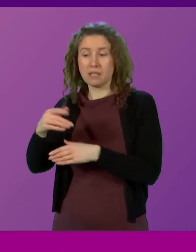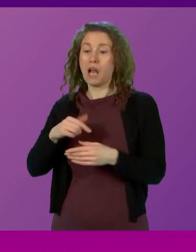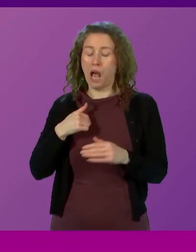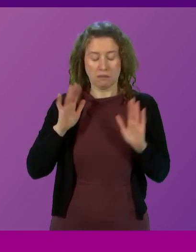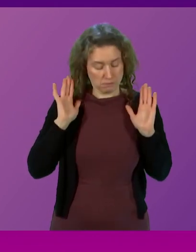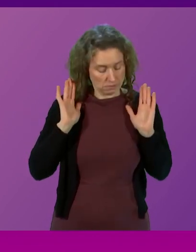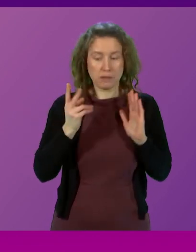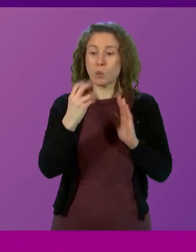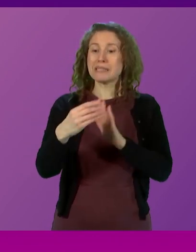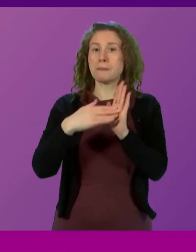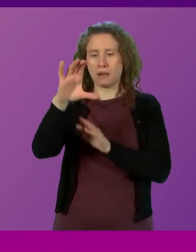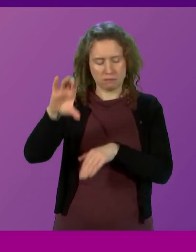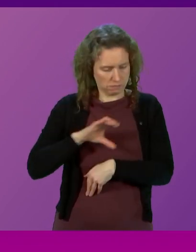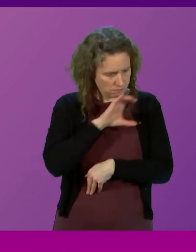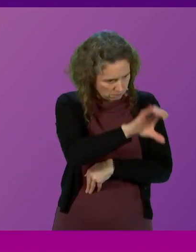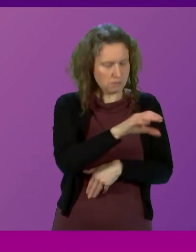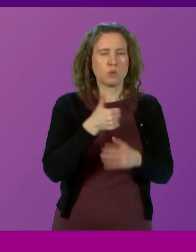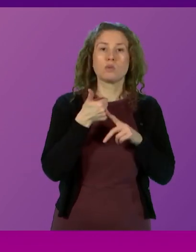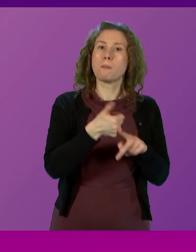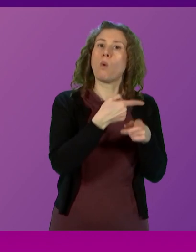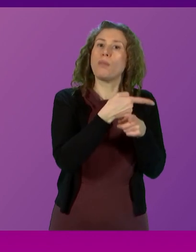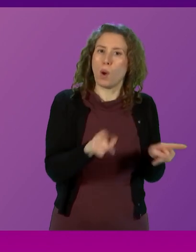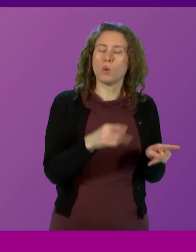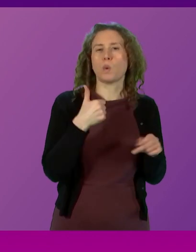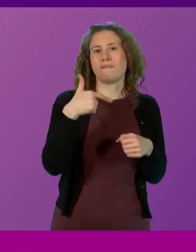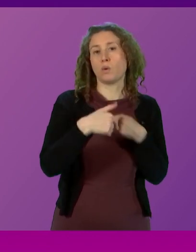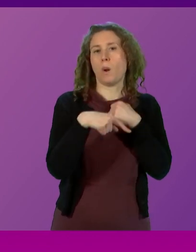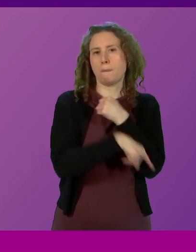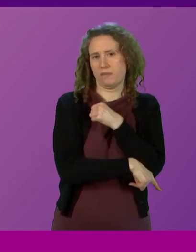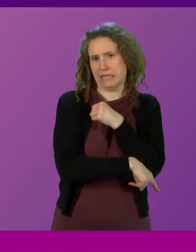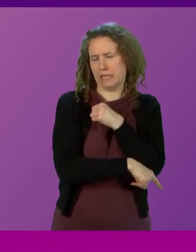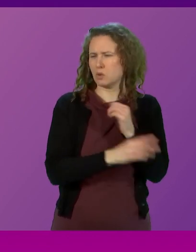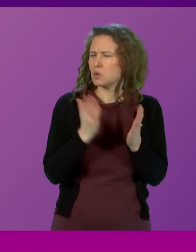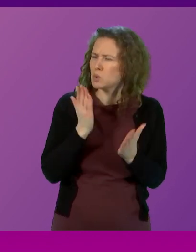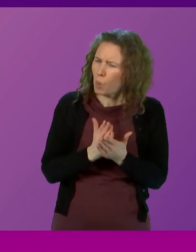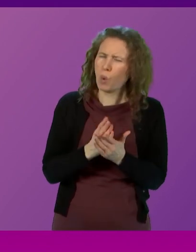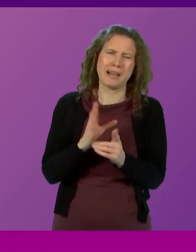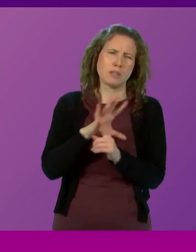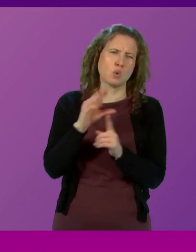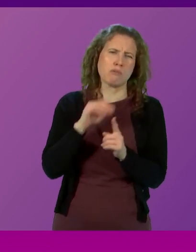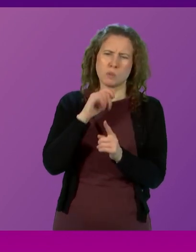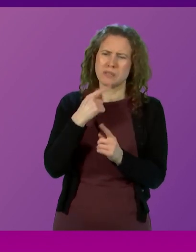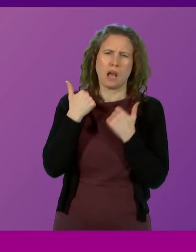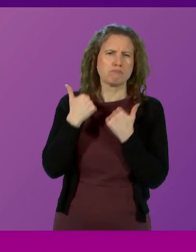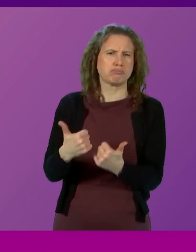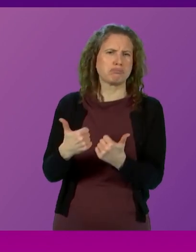allocating that resource to support those in fuel poverty and surely the Tories could welcome that.